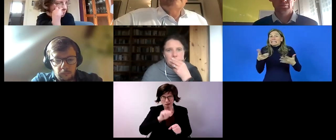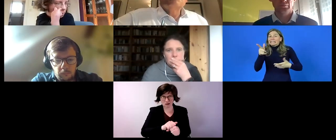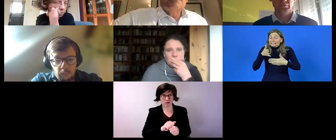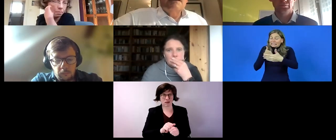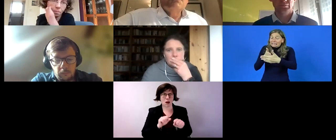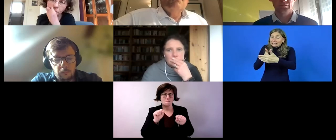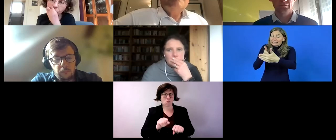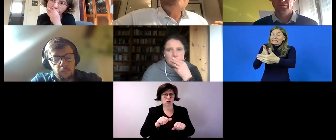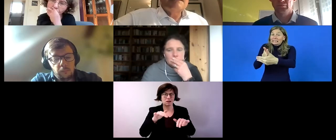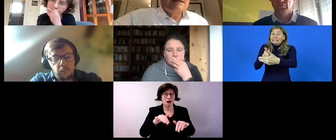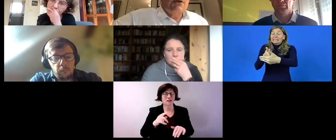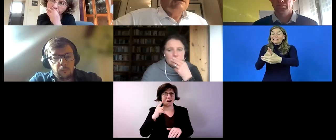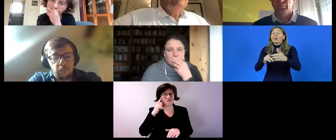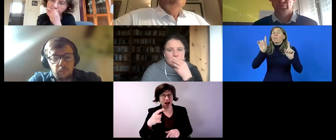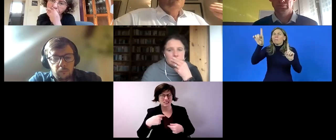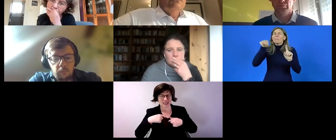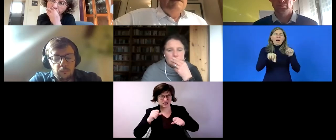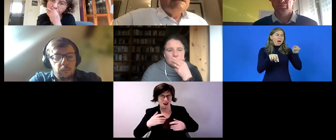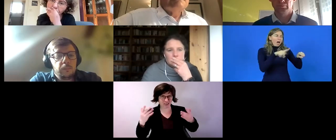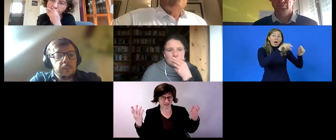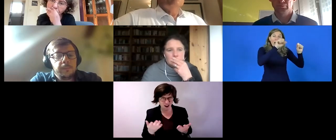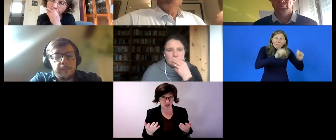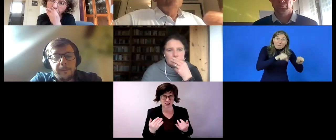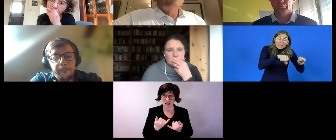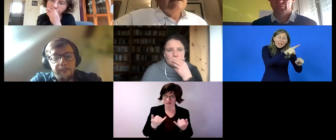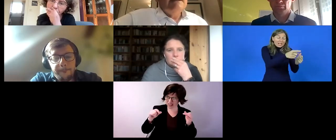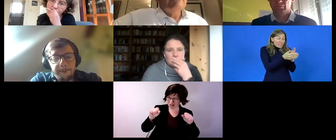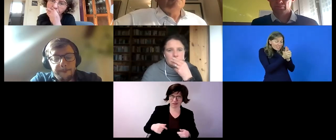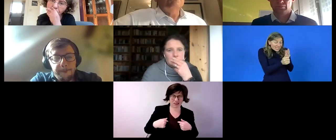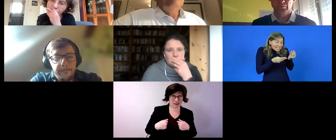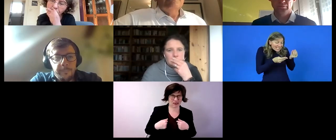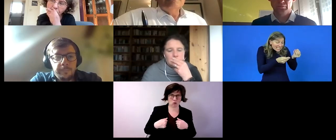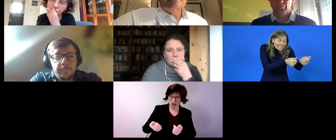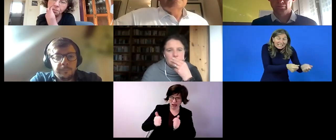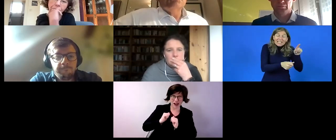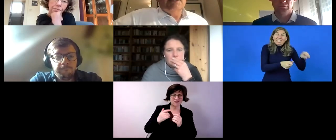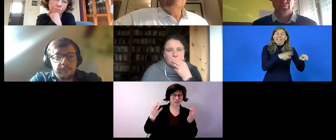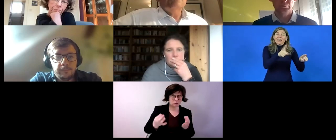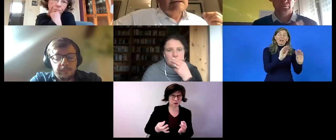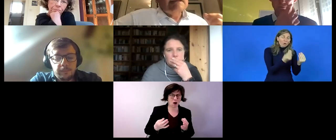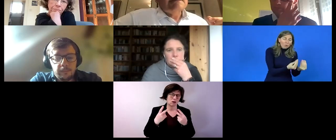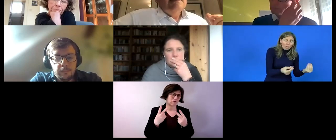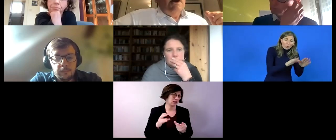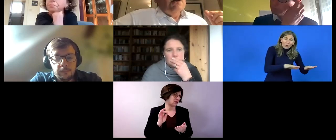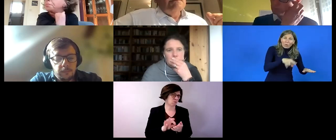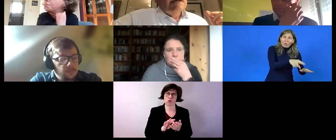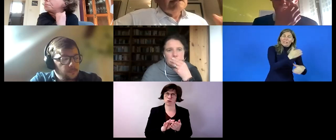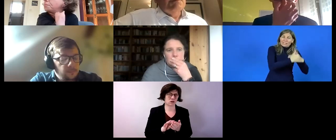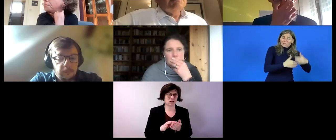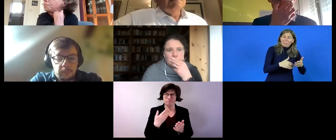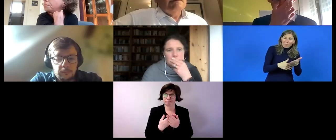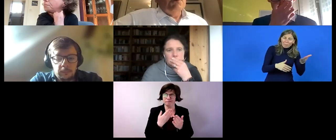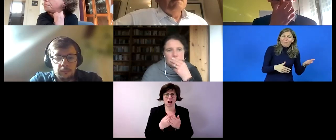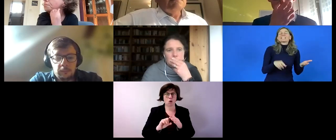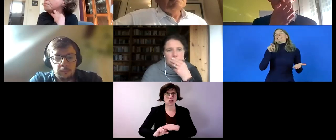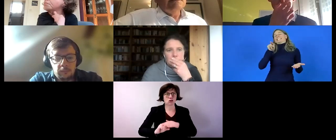find out what the abilities and the skills of those young disabled persons are that is really